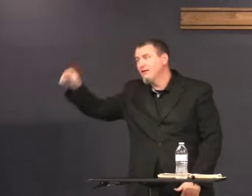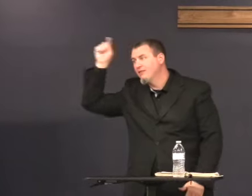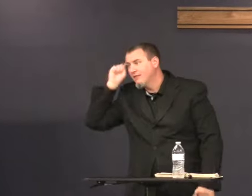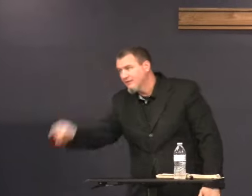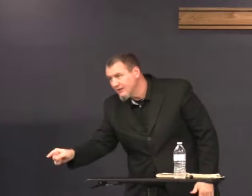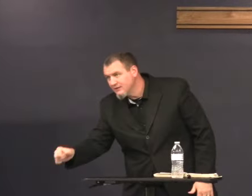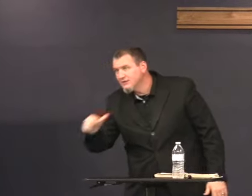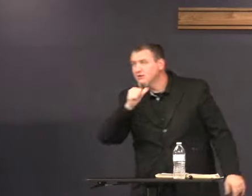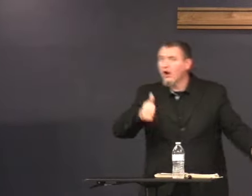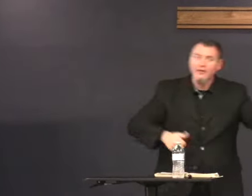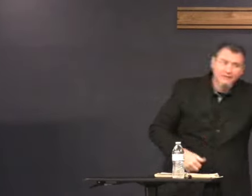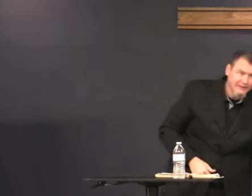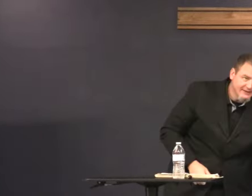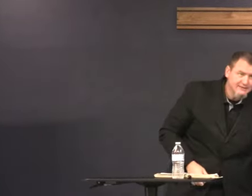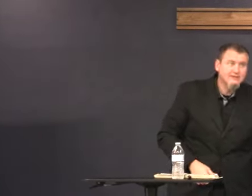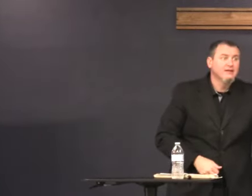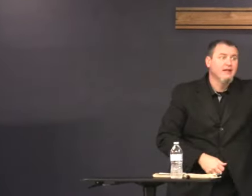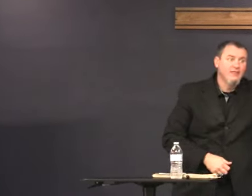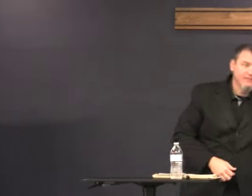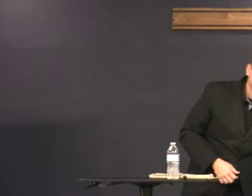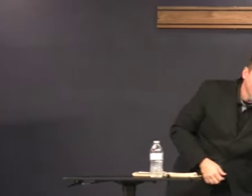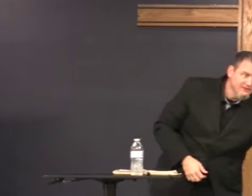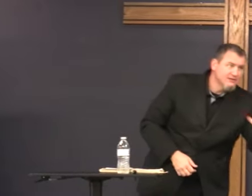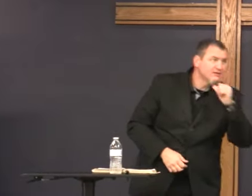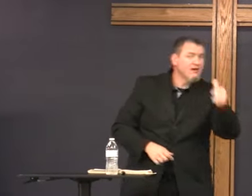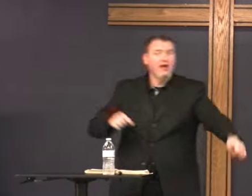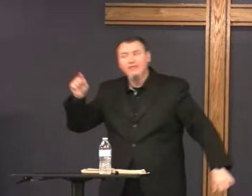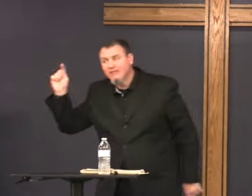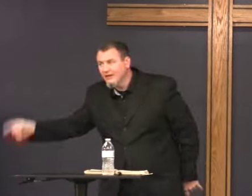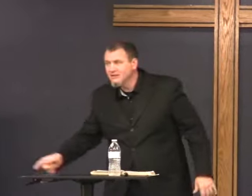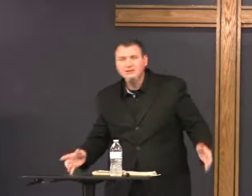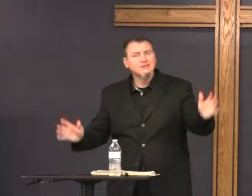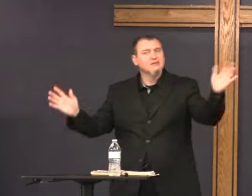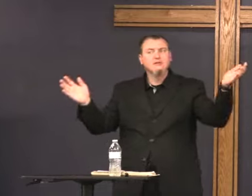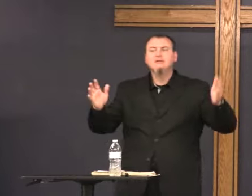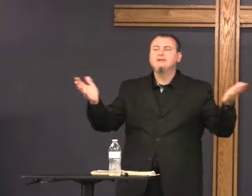this and not that, this and not that.